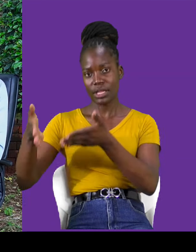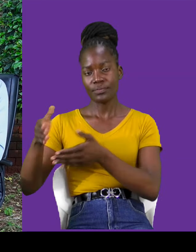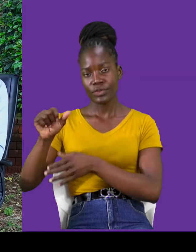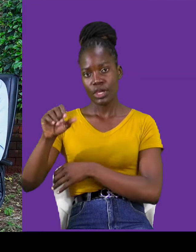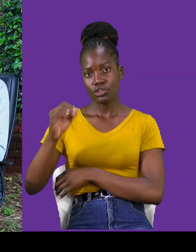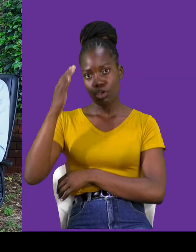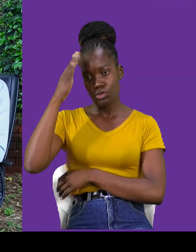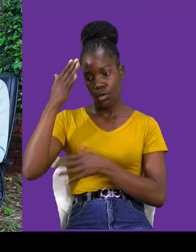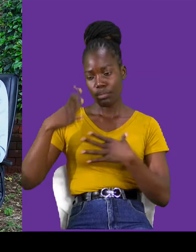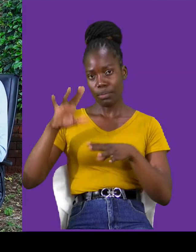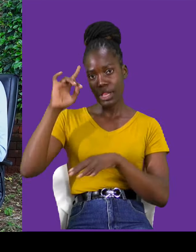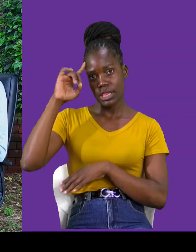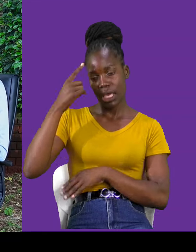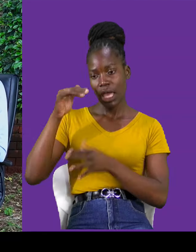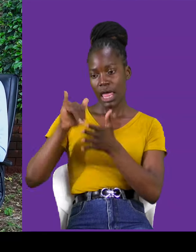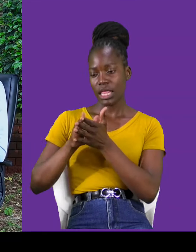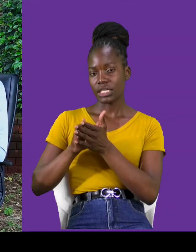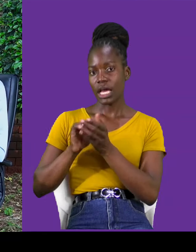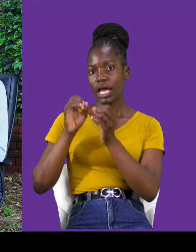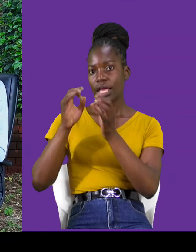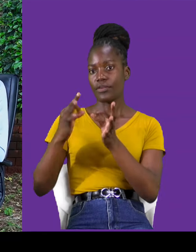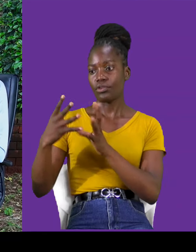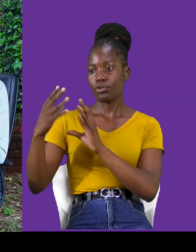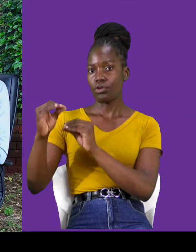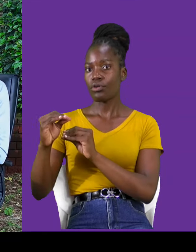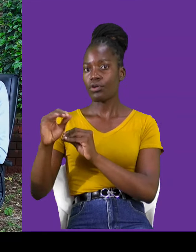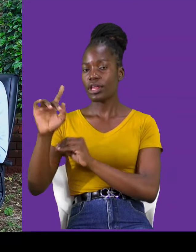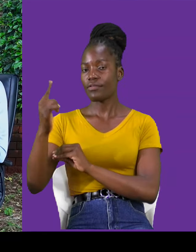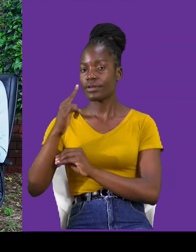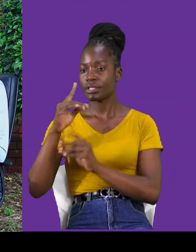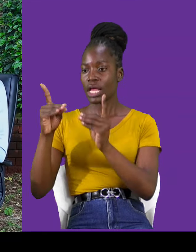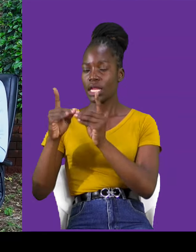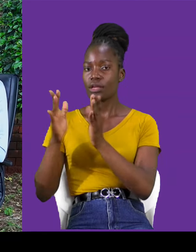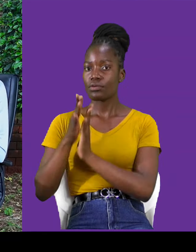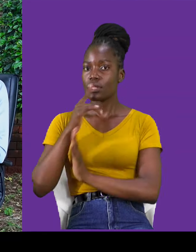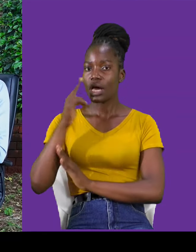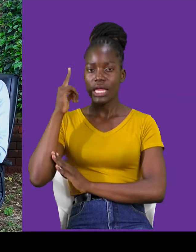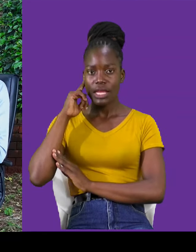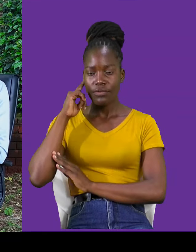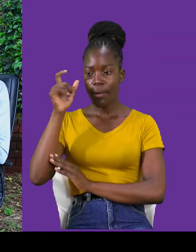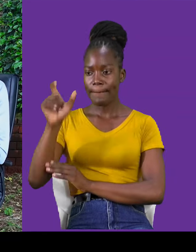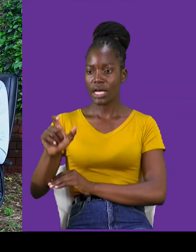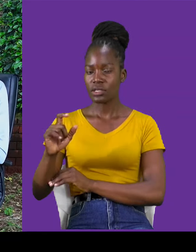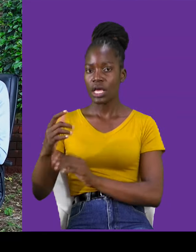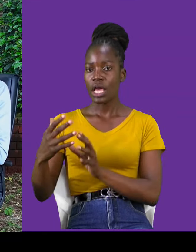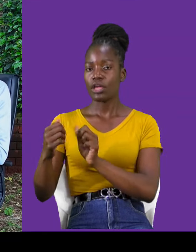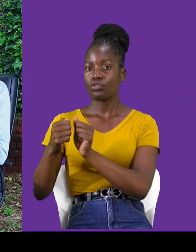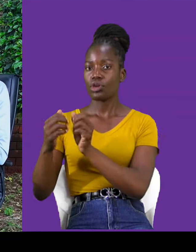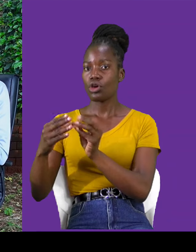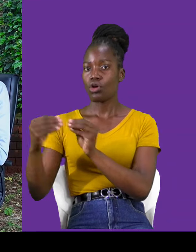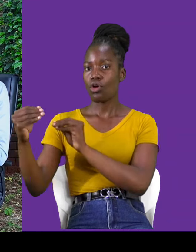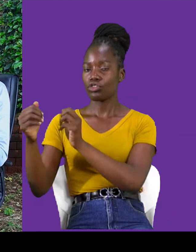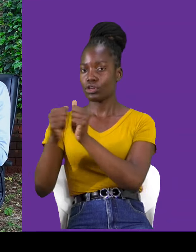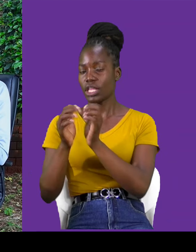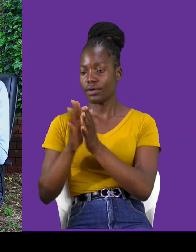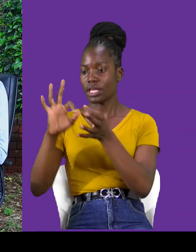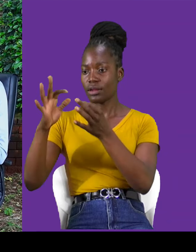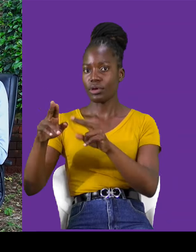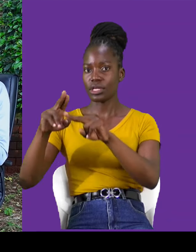wanataningi, when you go on a first date with a deaf person, and then you tag a long interpreter, mutaka nae hapo, and then if everything goes well,